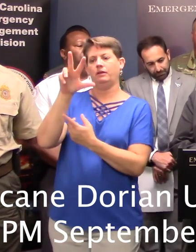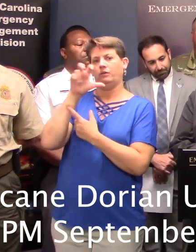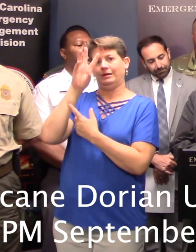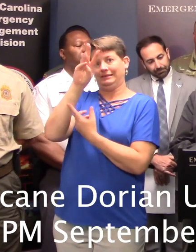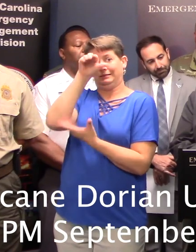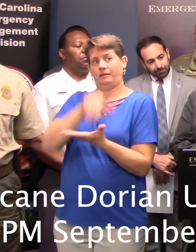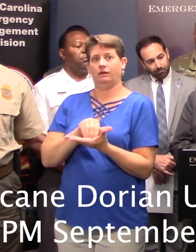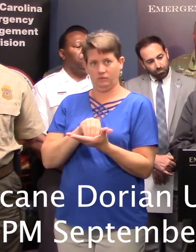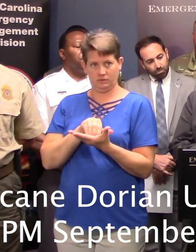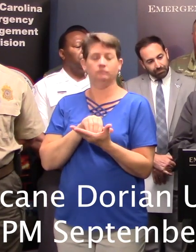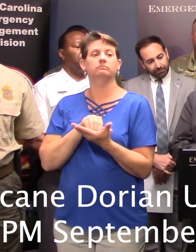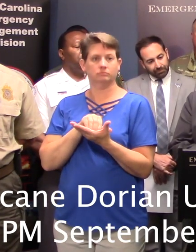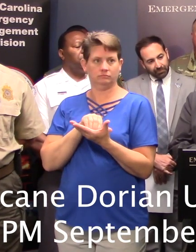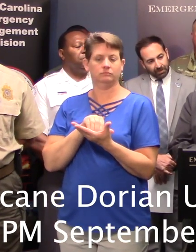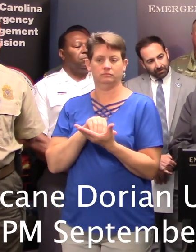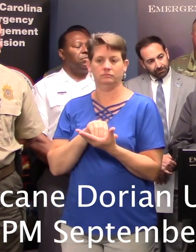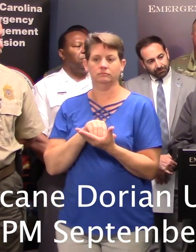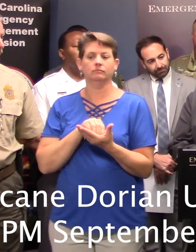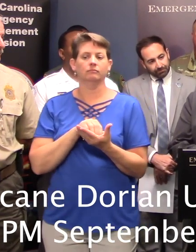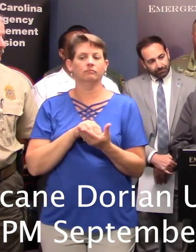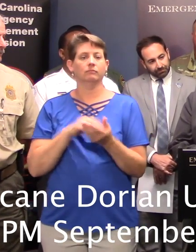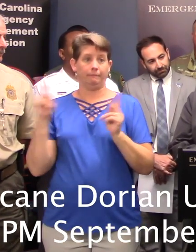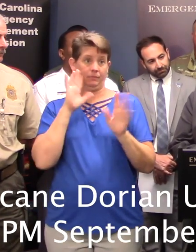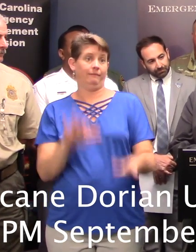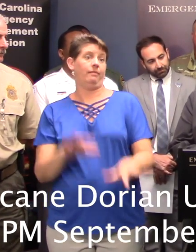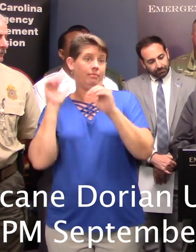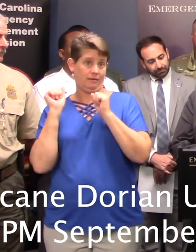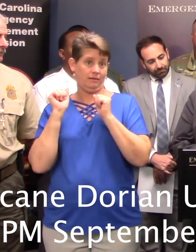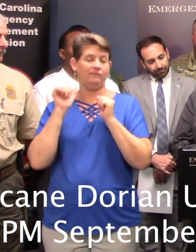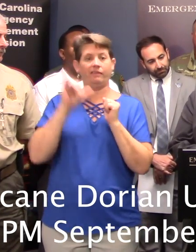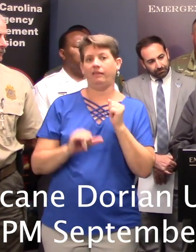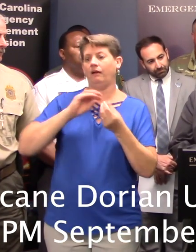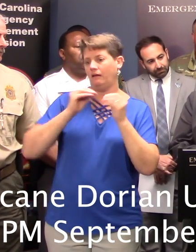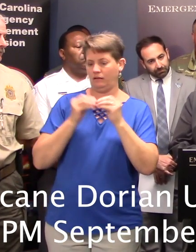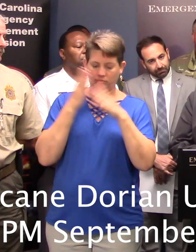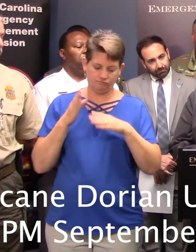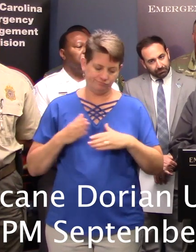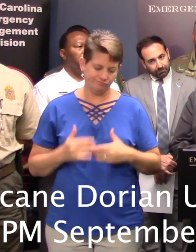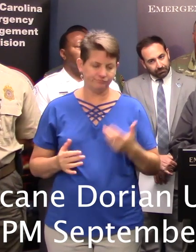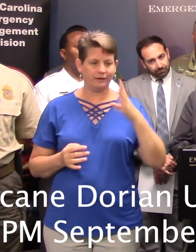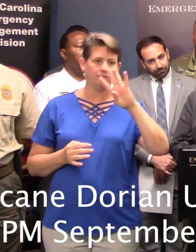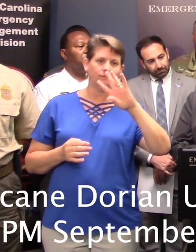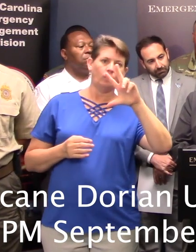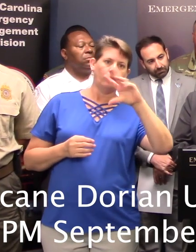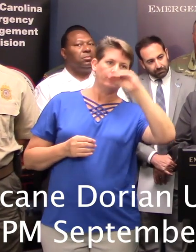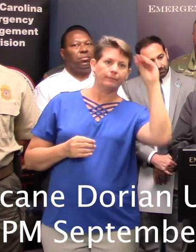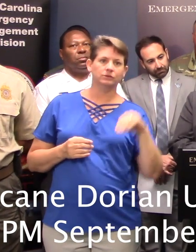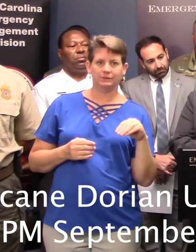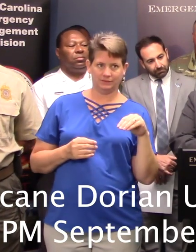,000 people have evacuated, and that number is broken down to approximately 43 percent.